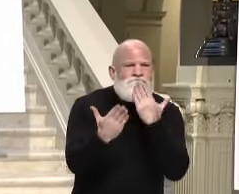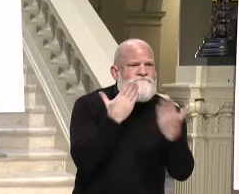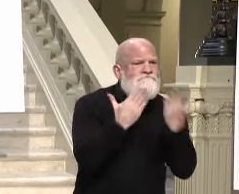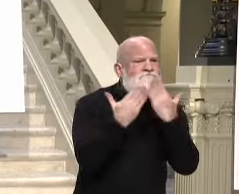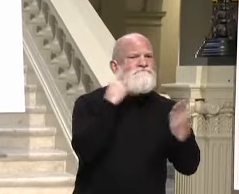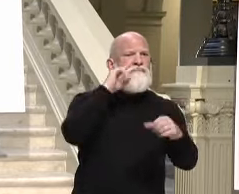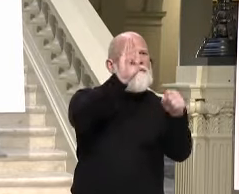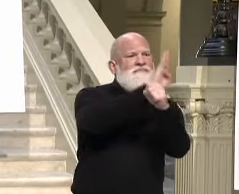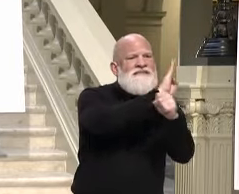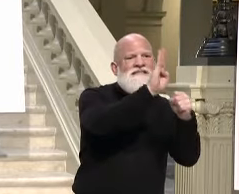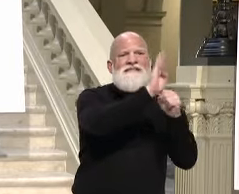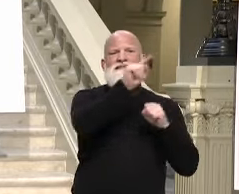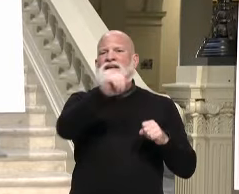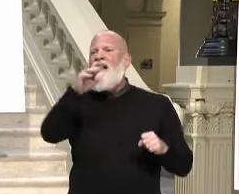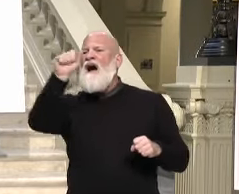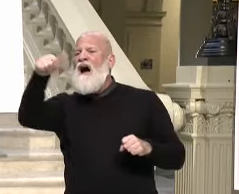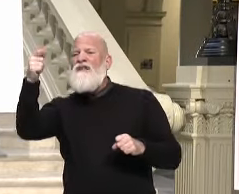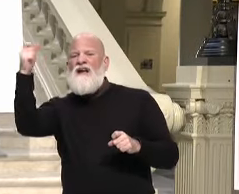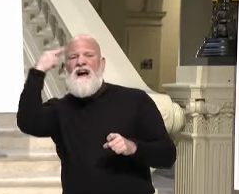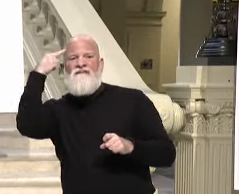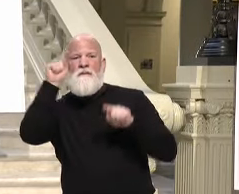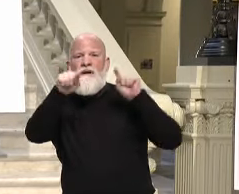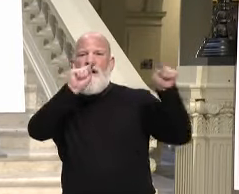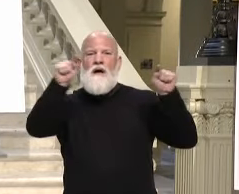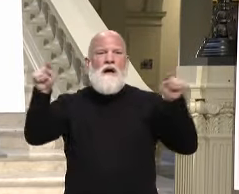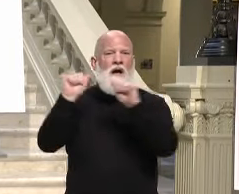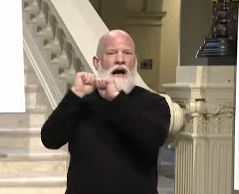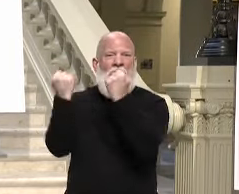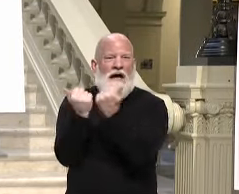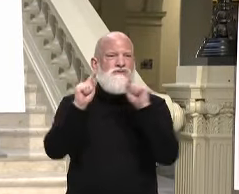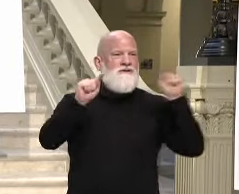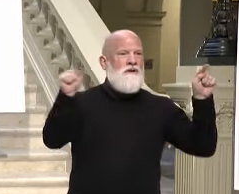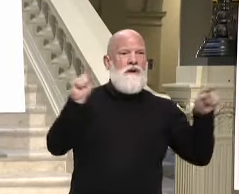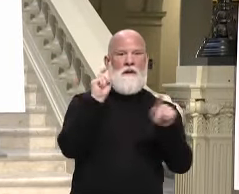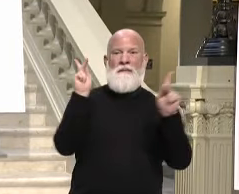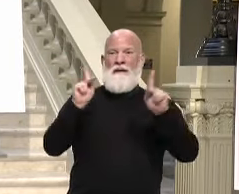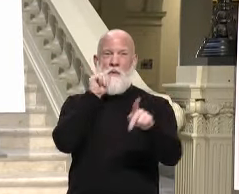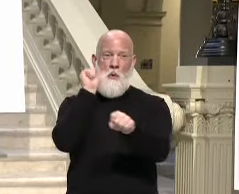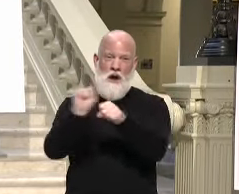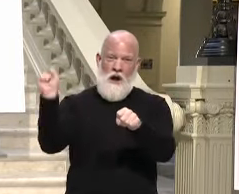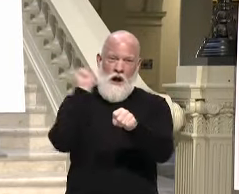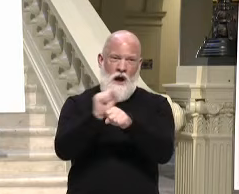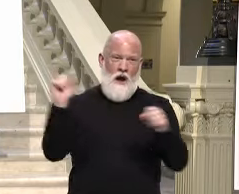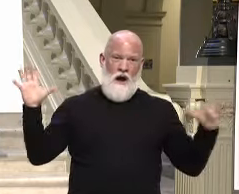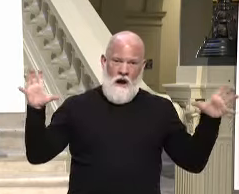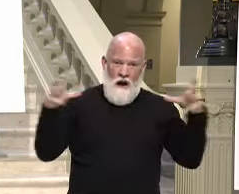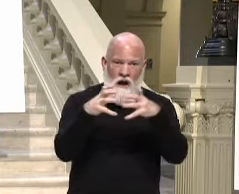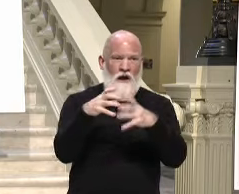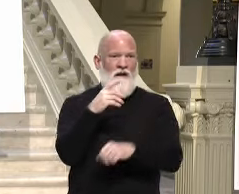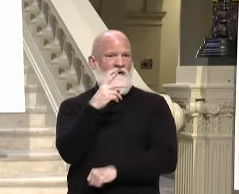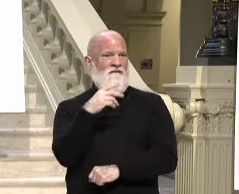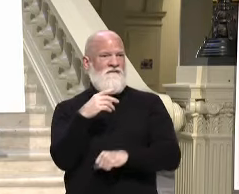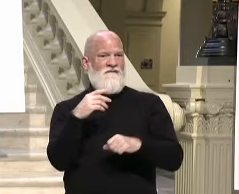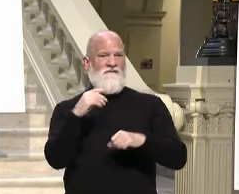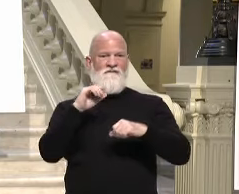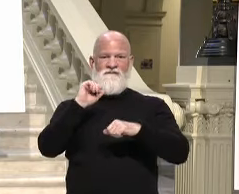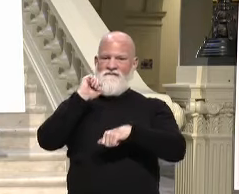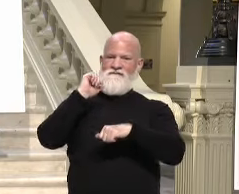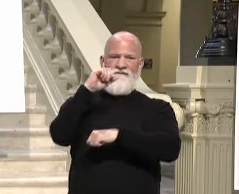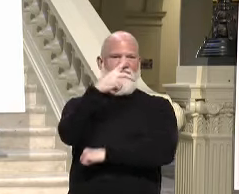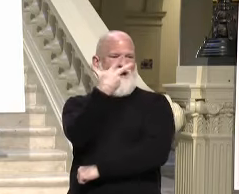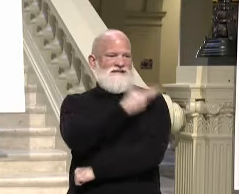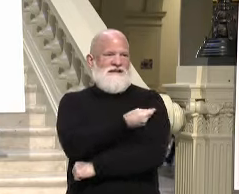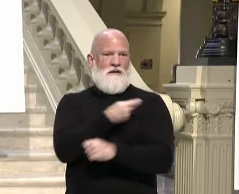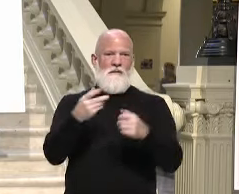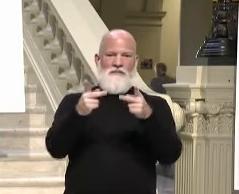as well as the staff of the site for their tireless efforts. Our number one goal at the beginning of this was shots in arms, and we could not do it without